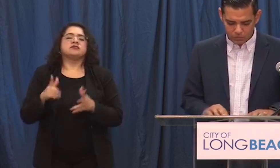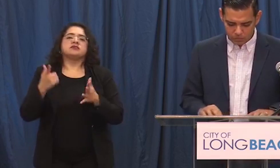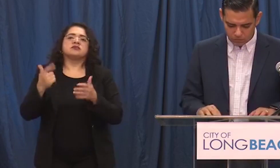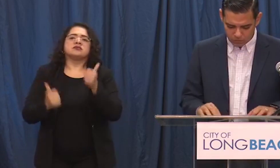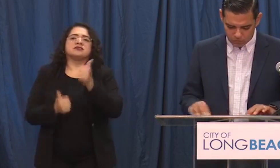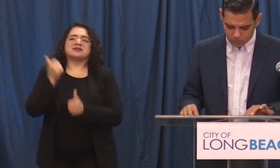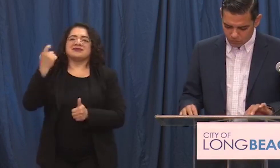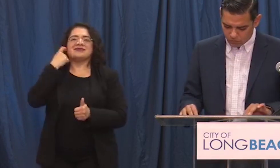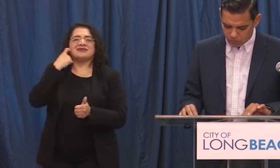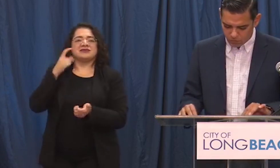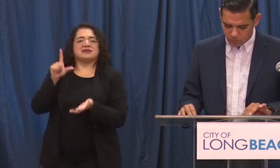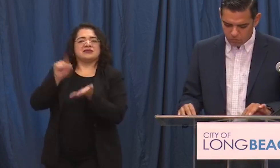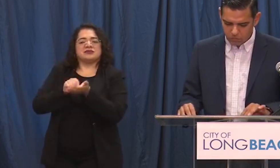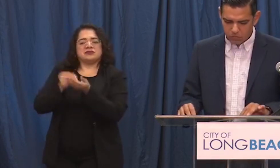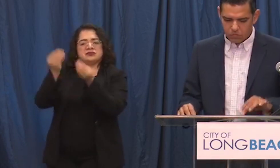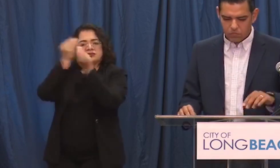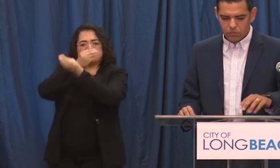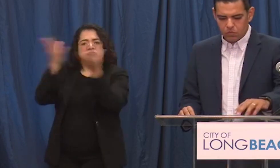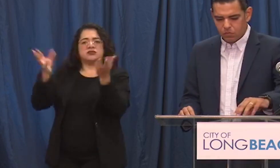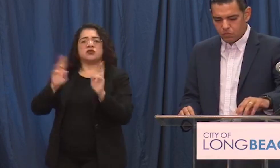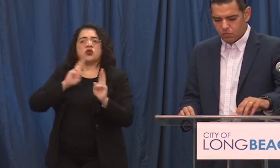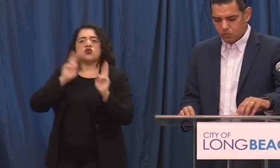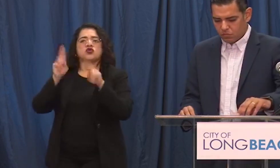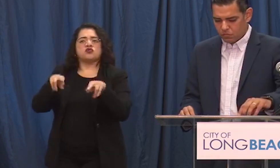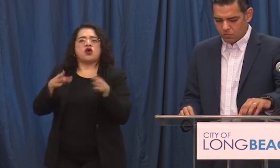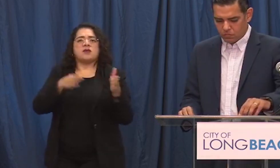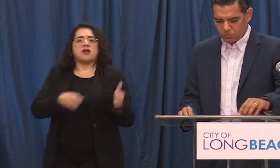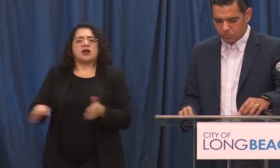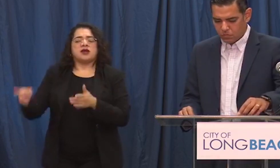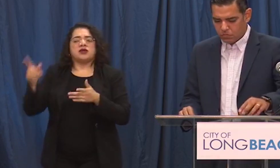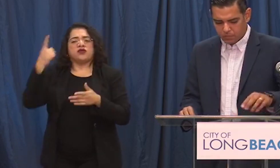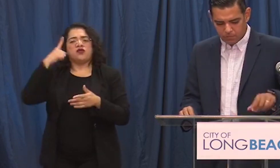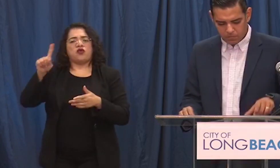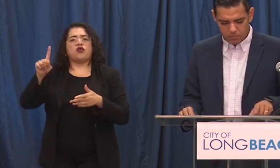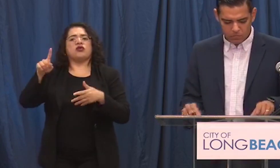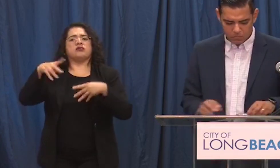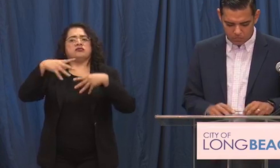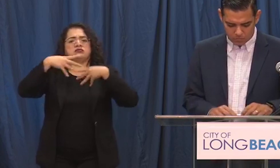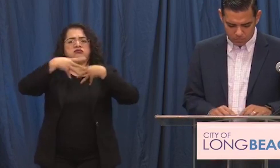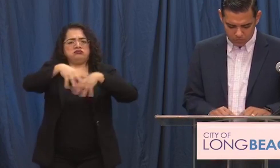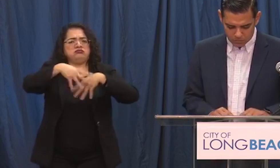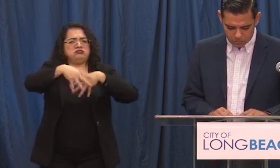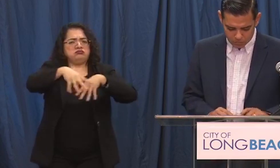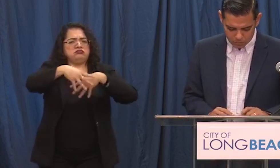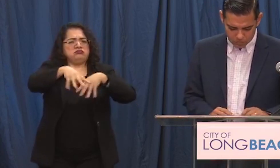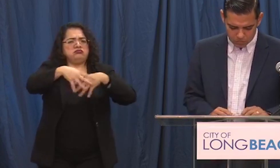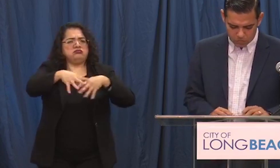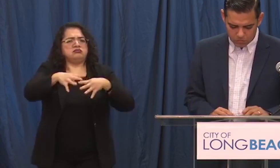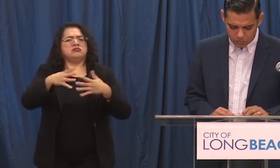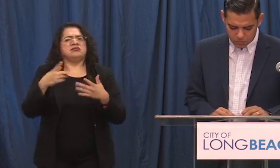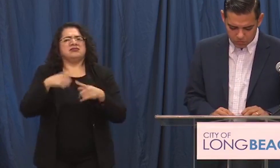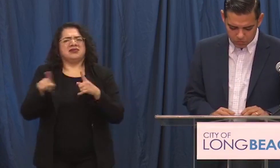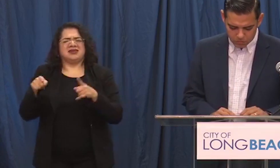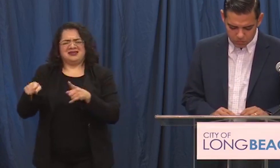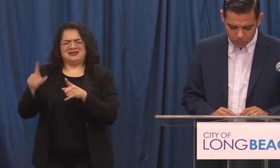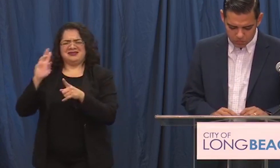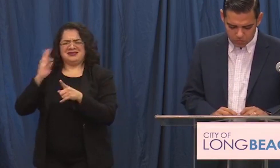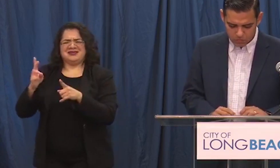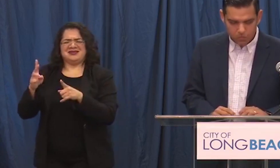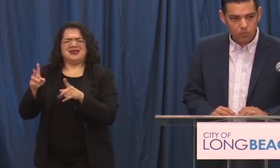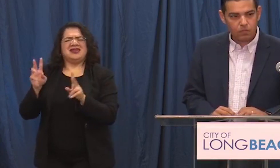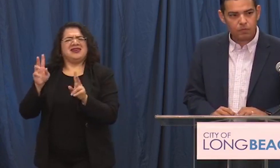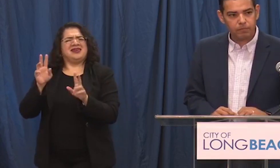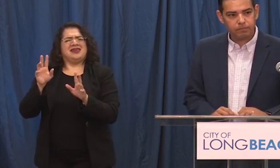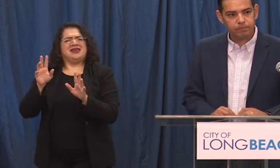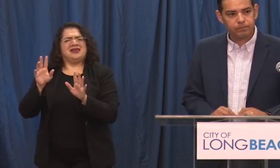most recent press release reads response plans were developed for unlawful assembly and isolated illegal activity yet we saw officers standing by